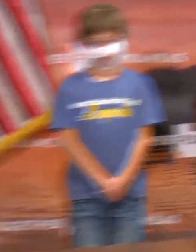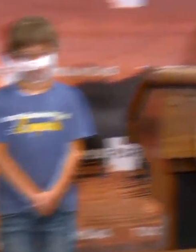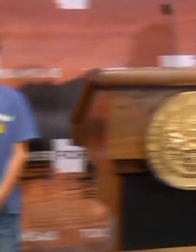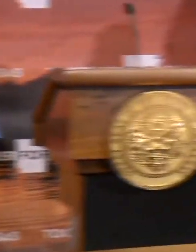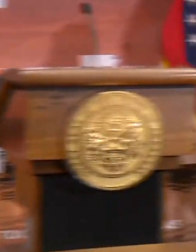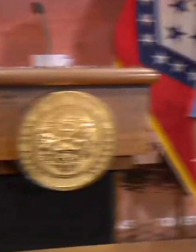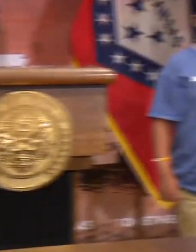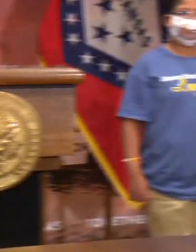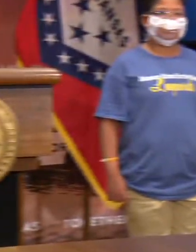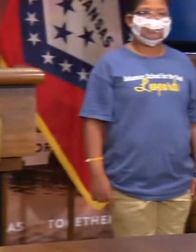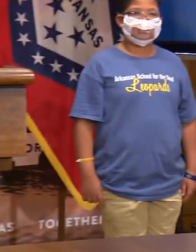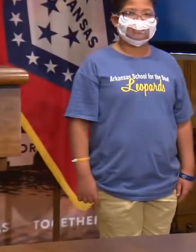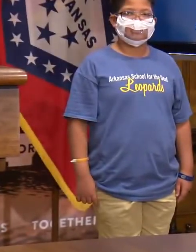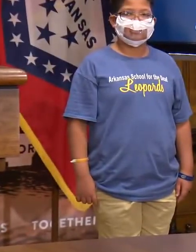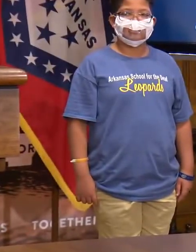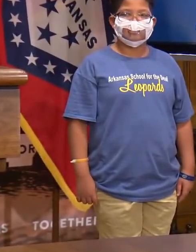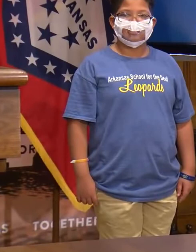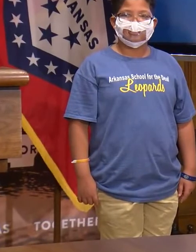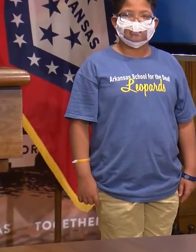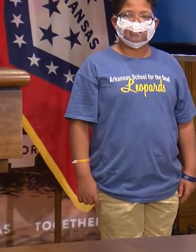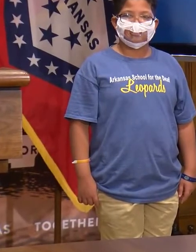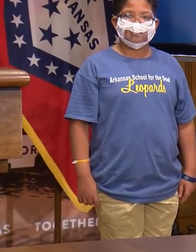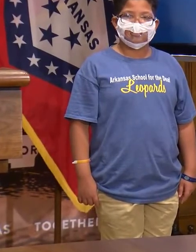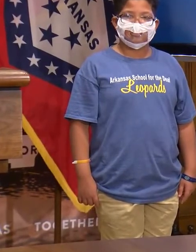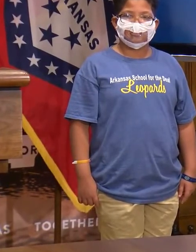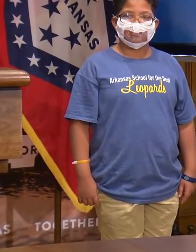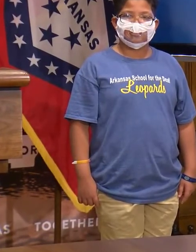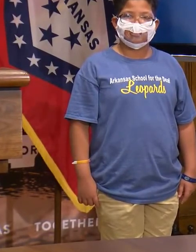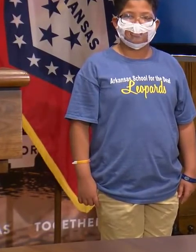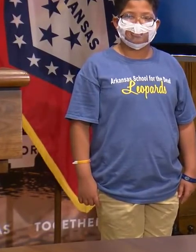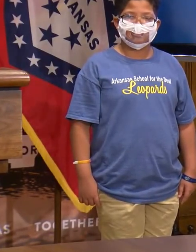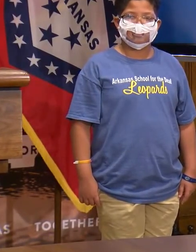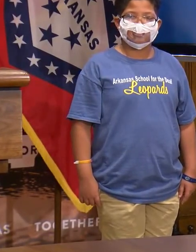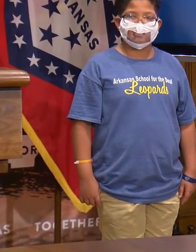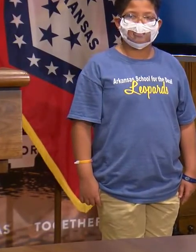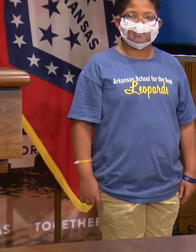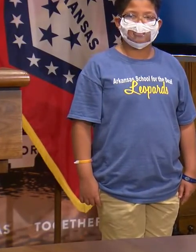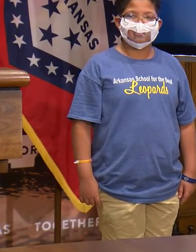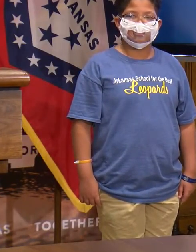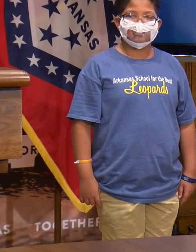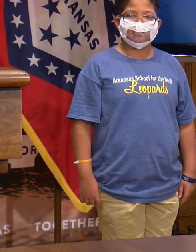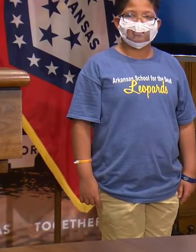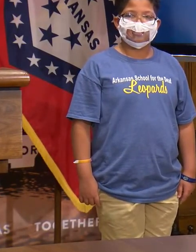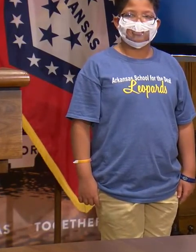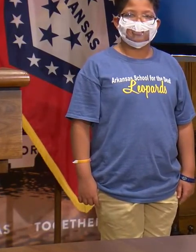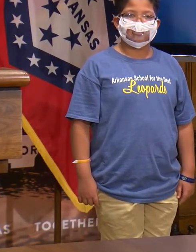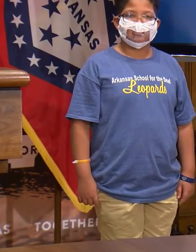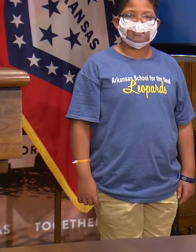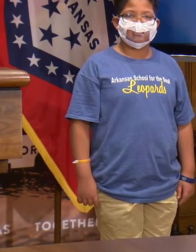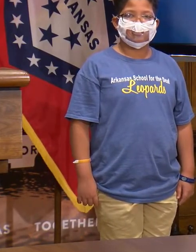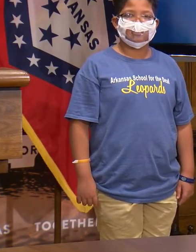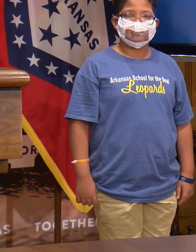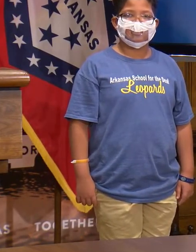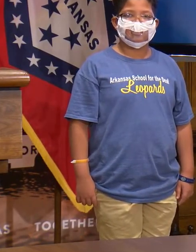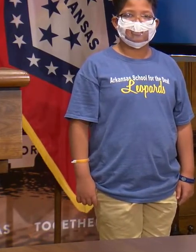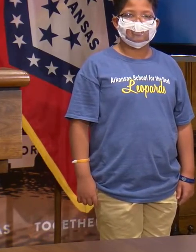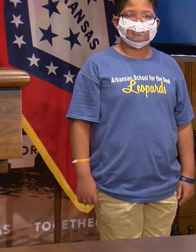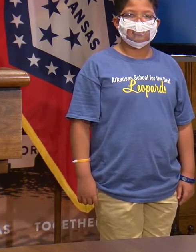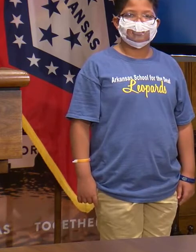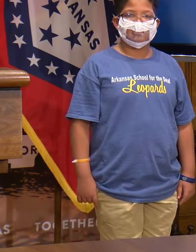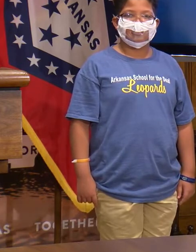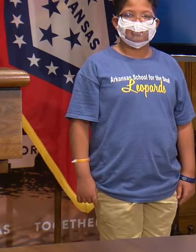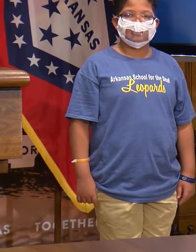Hello I'm Evelyn. I wash my hands